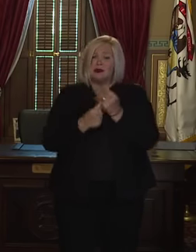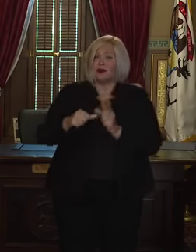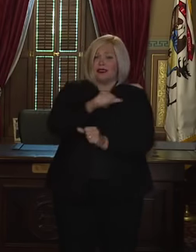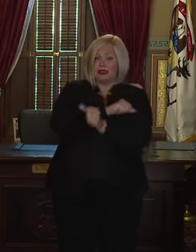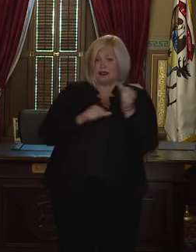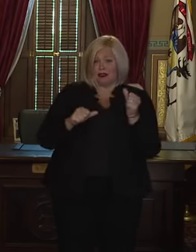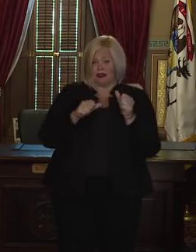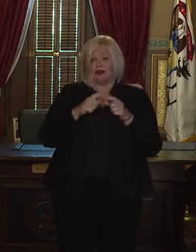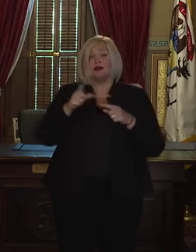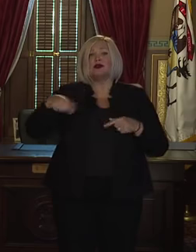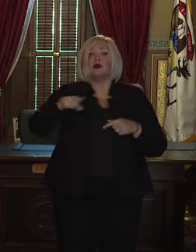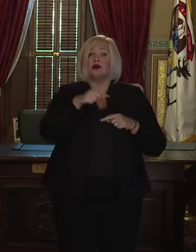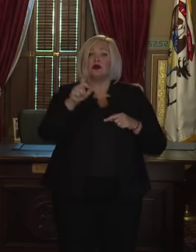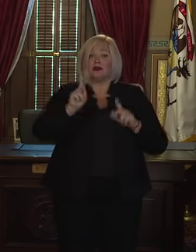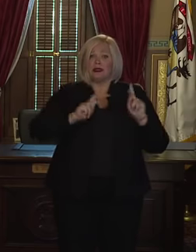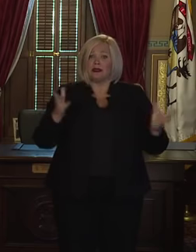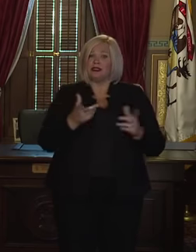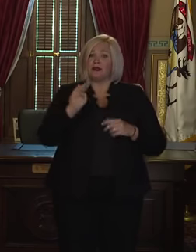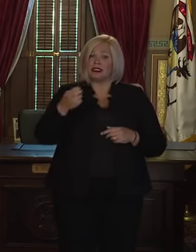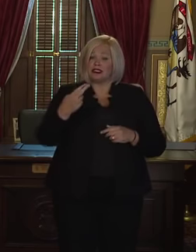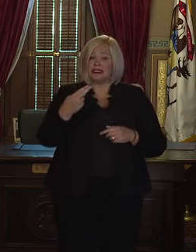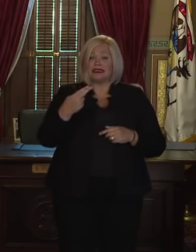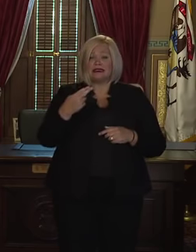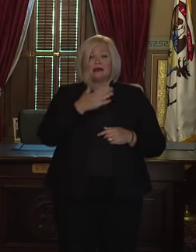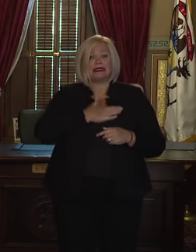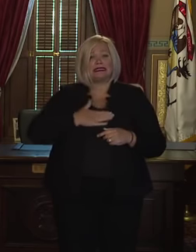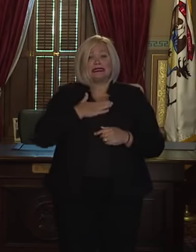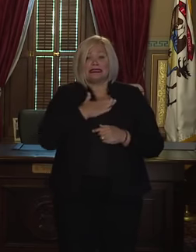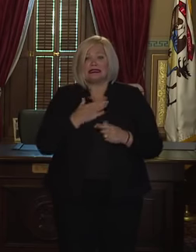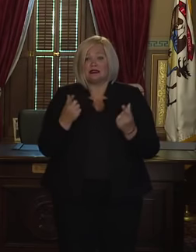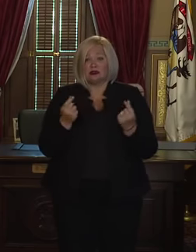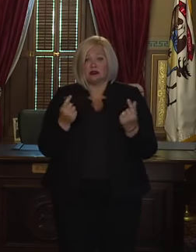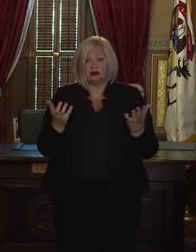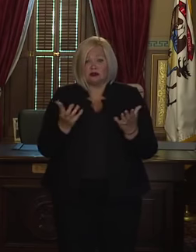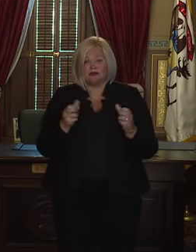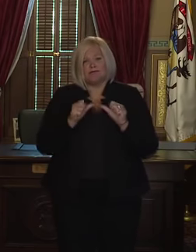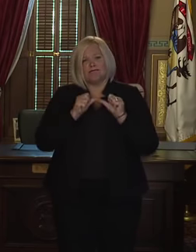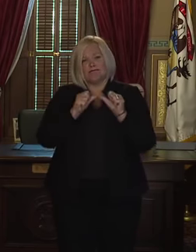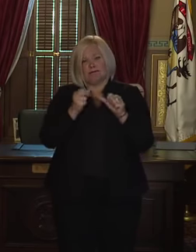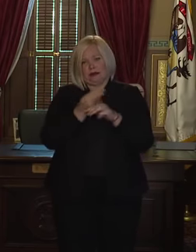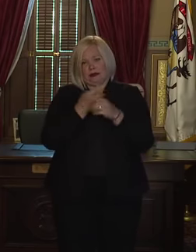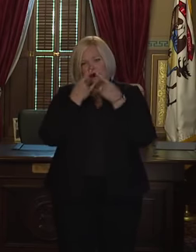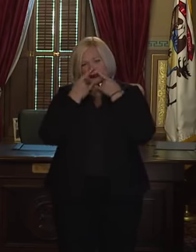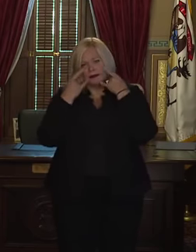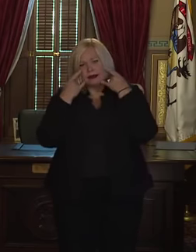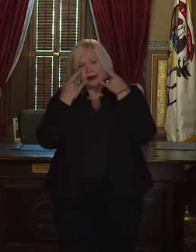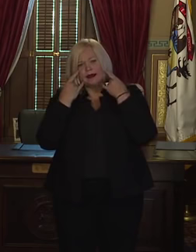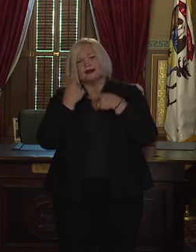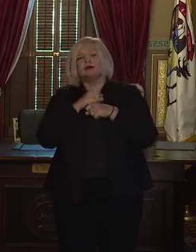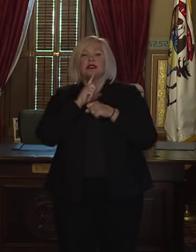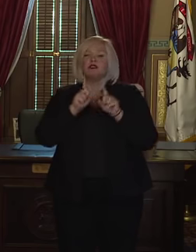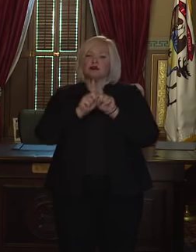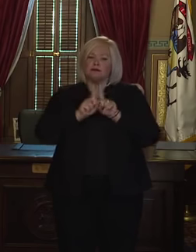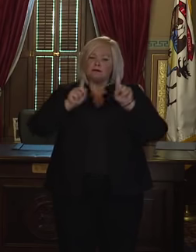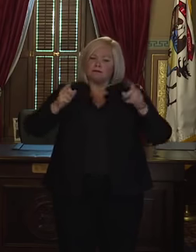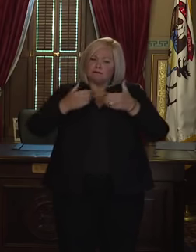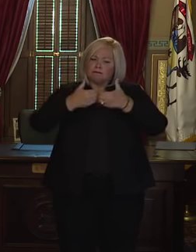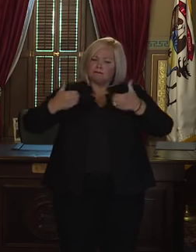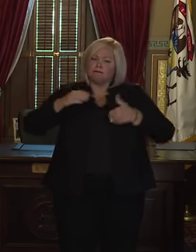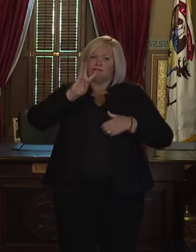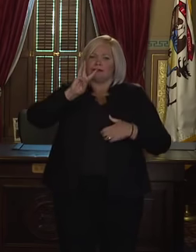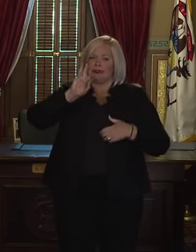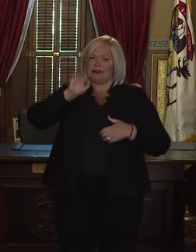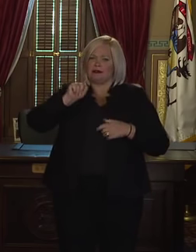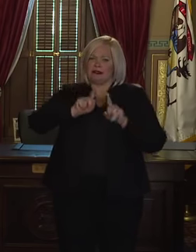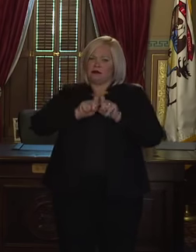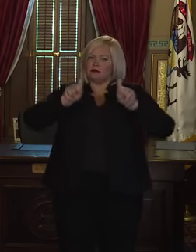here's what I need you to do. Keep wearing your mask. Keep your physical distance to six feet from